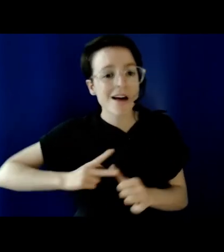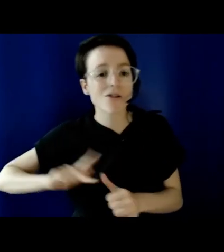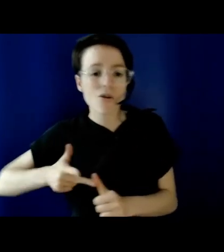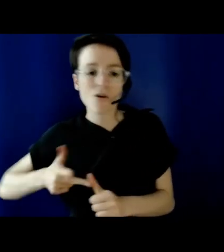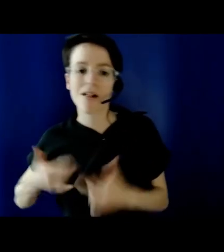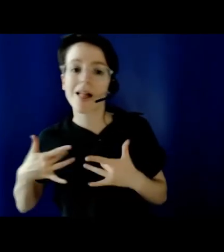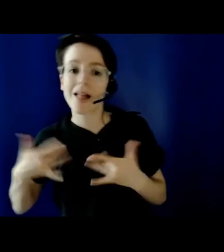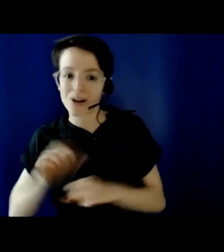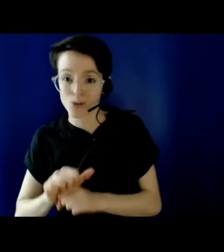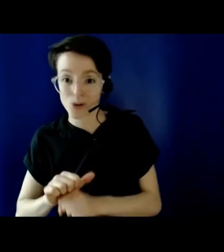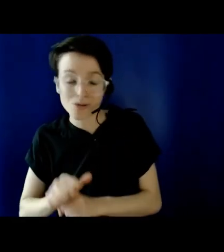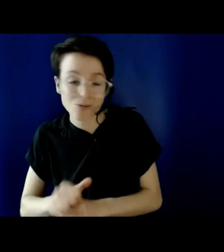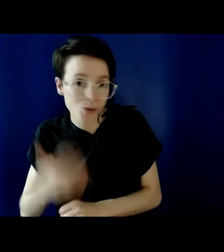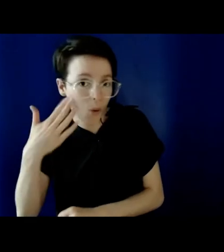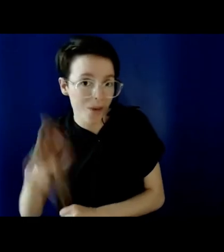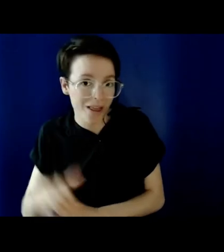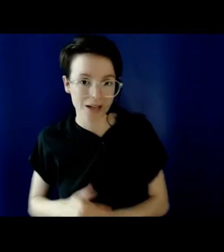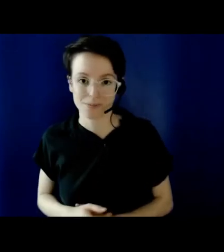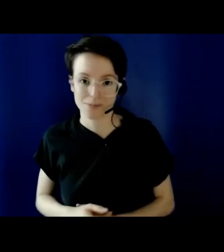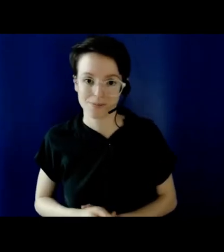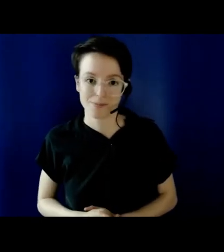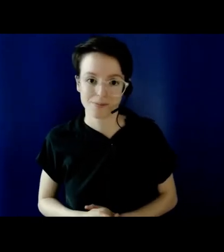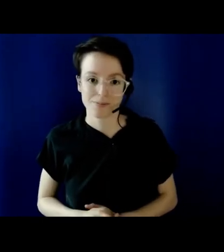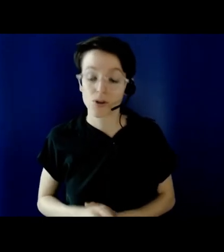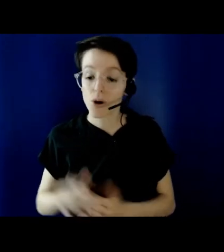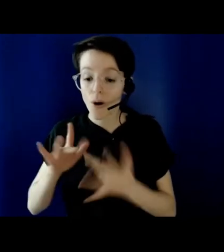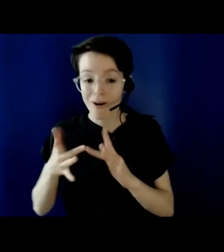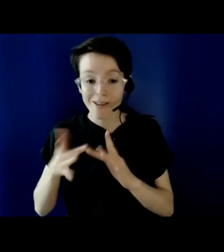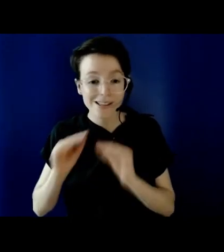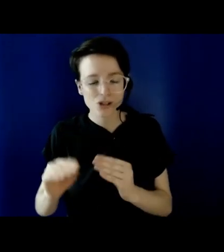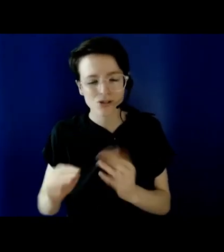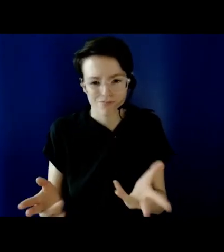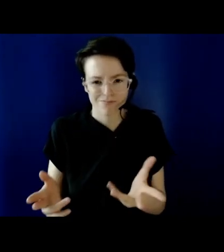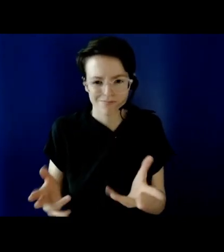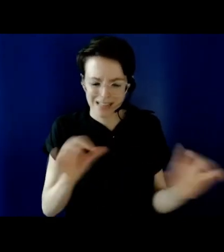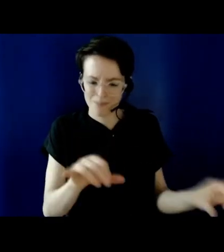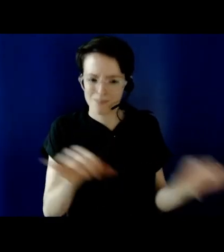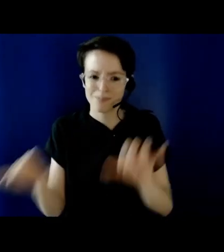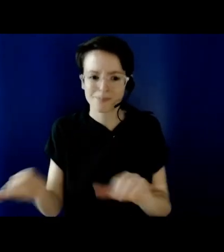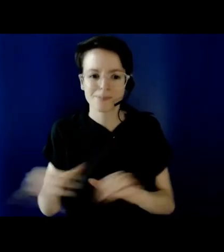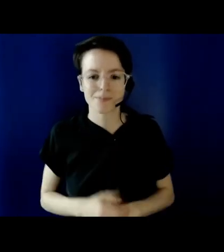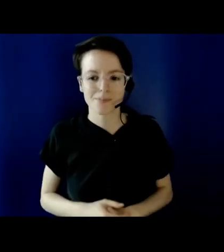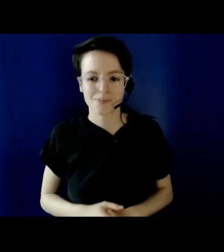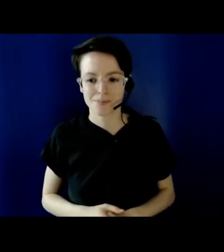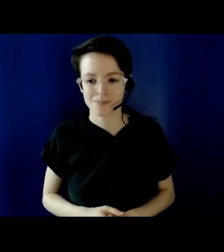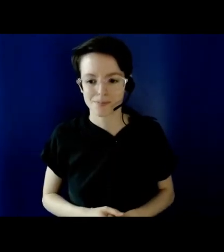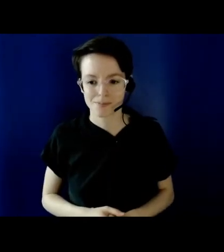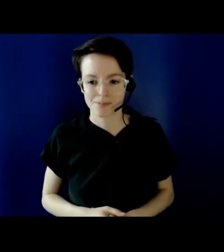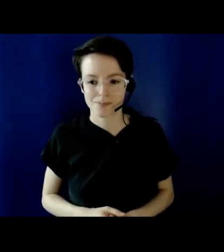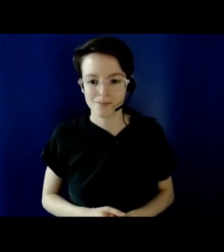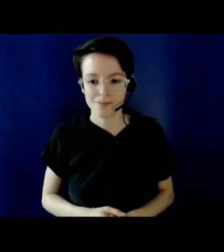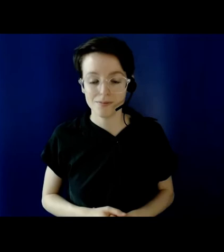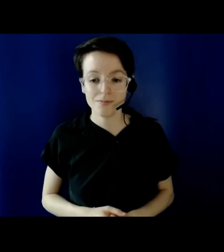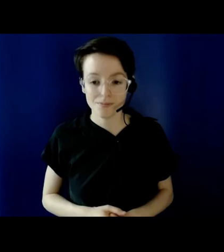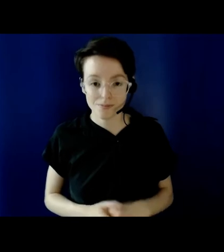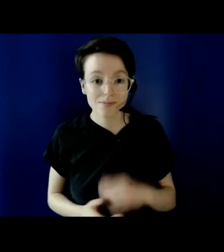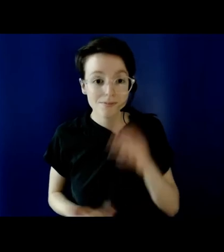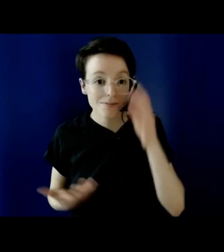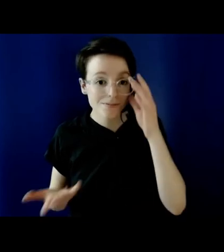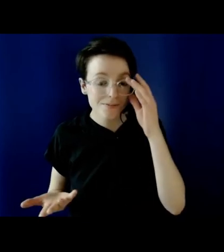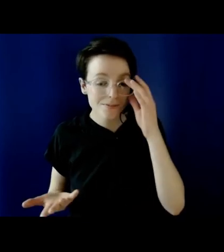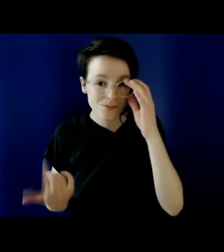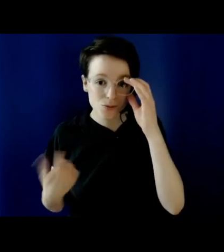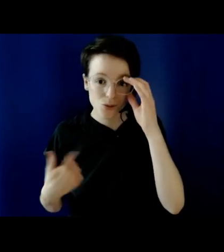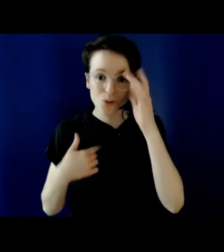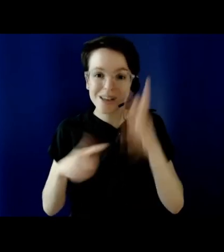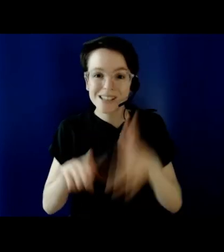same is going to be true for at least some of the remote teaching experience. Likewise, when many of us start teaching, there's a bit of